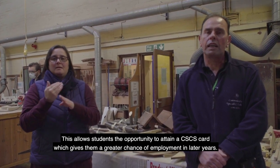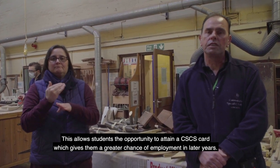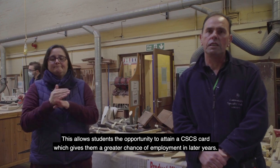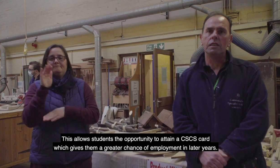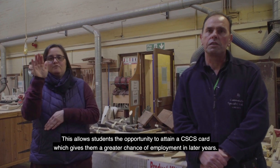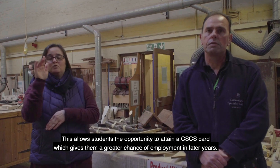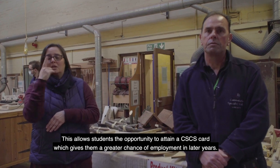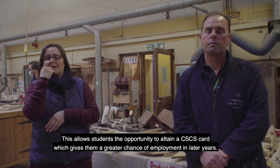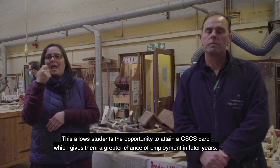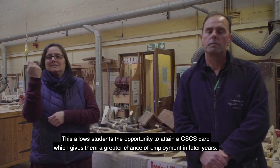later years.